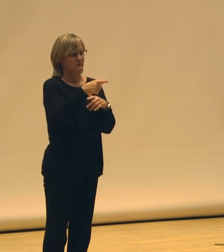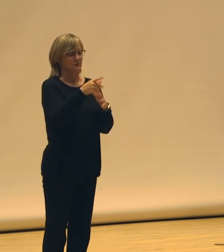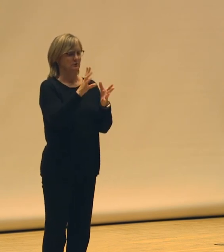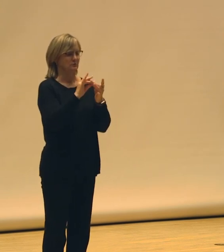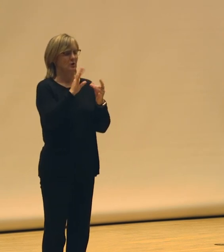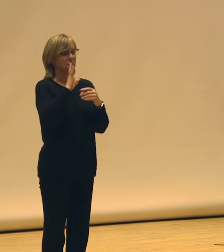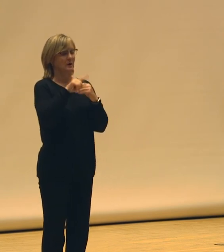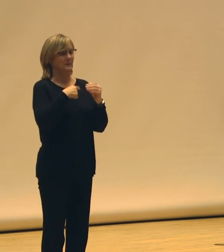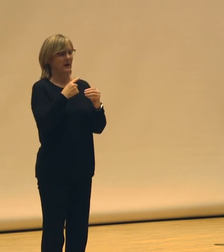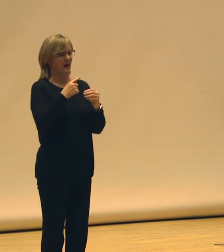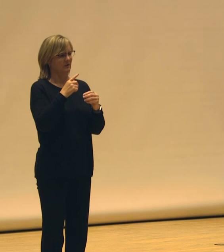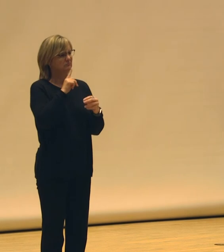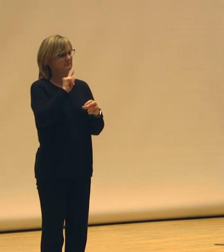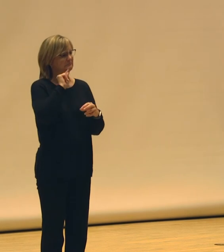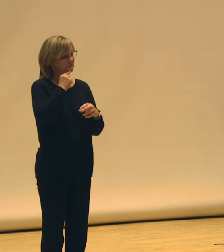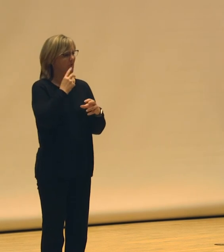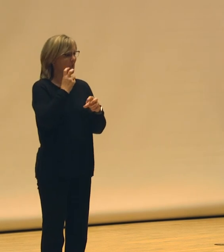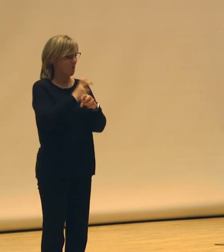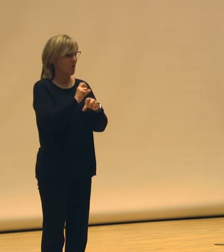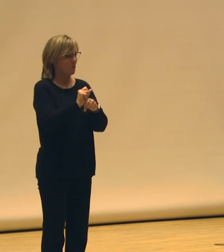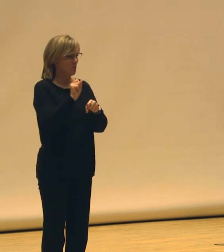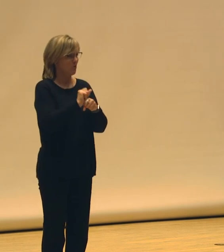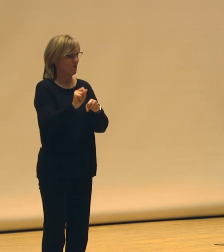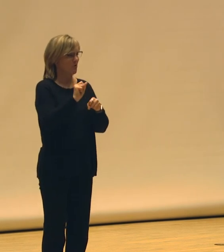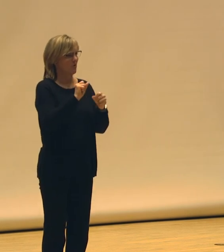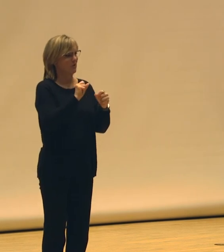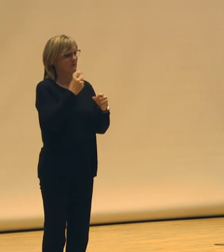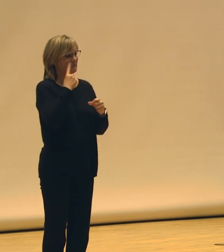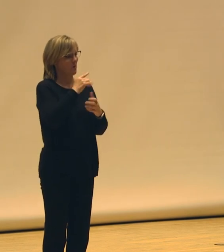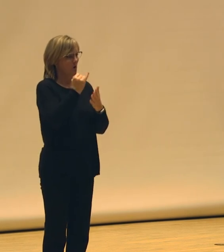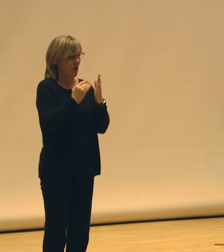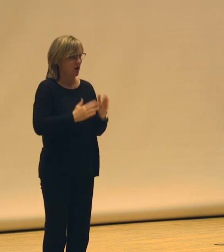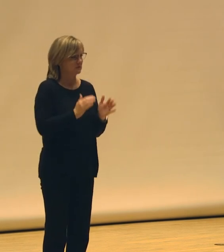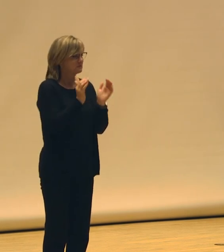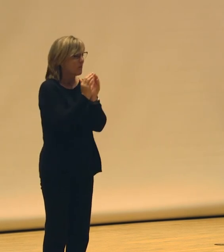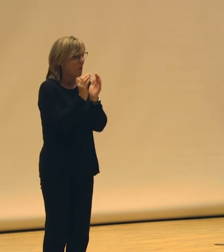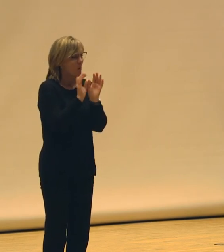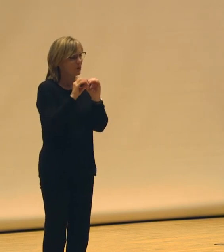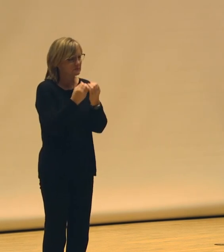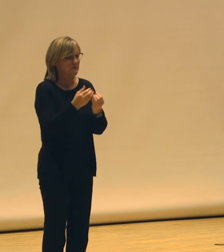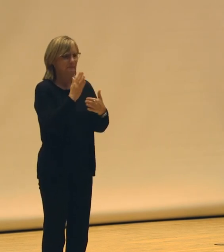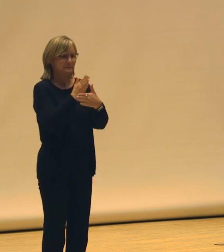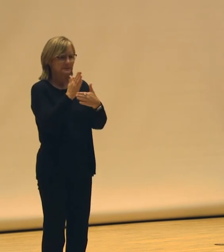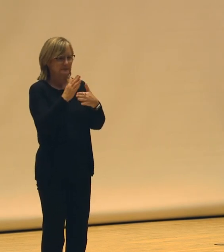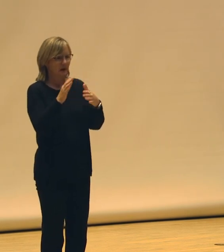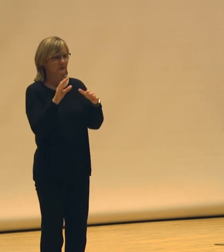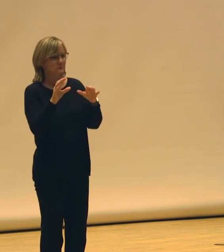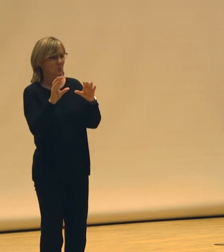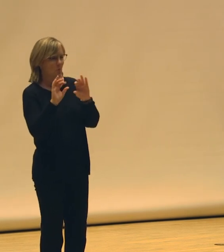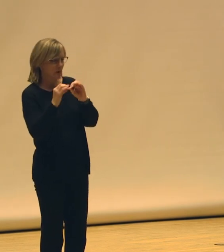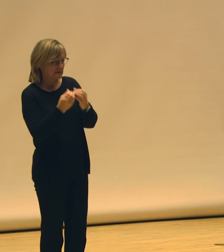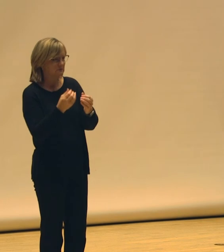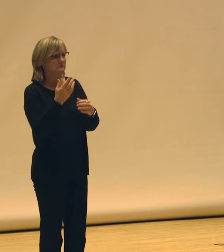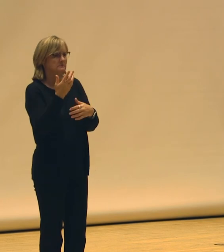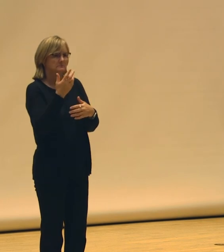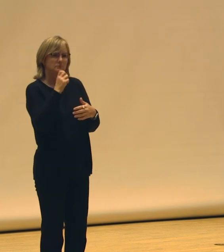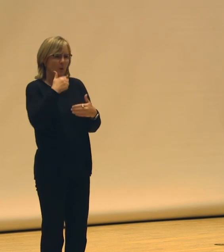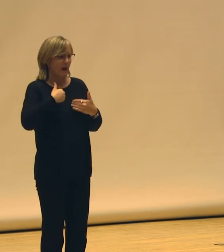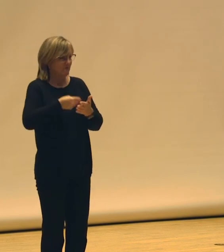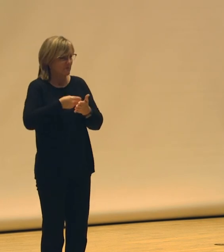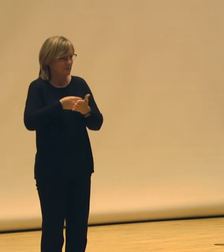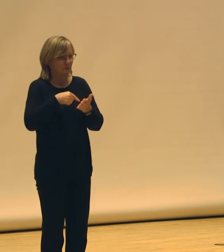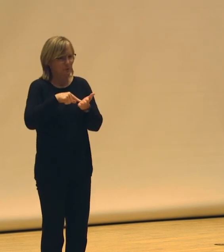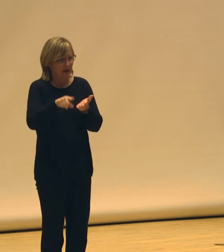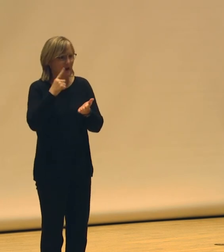on the arduous labor that's required of artists, small arts organizations, mid-sized organizations, that don't have the budget to pay for grant